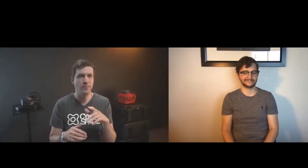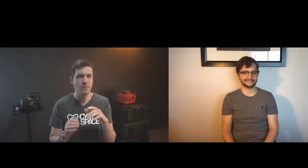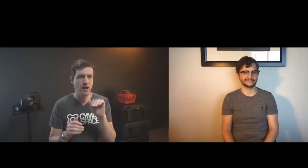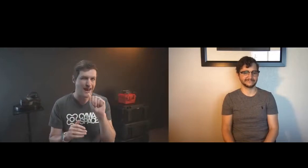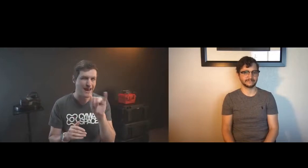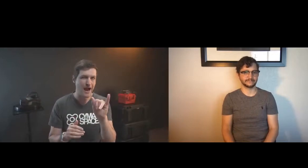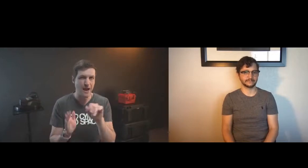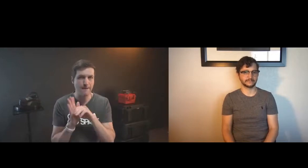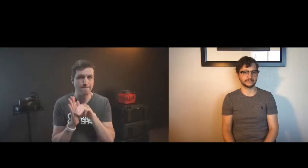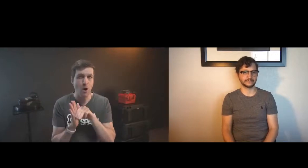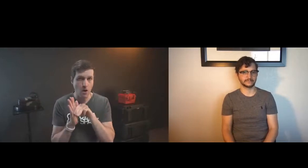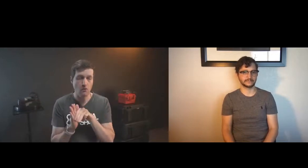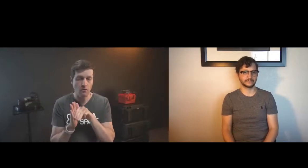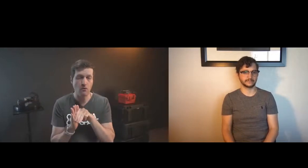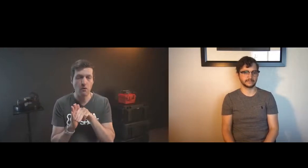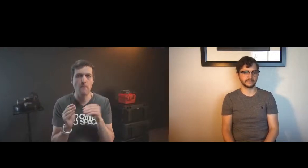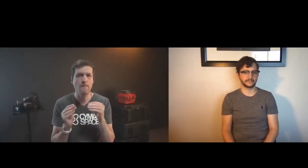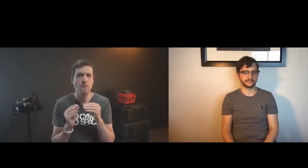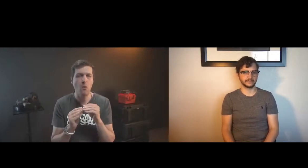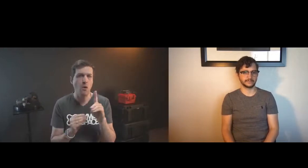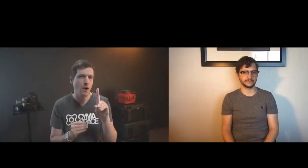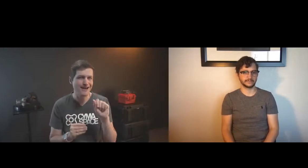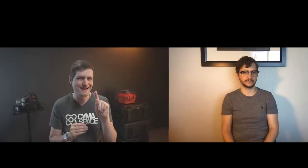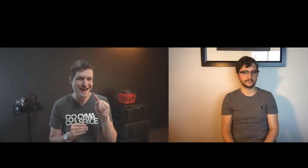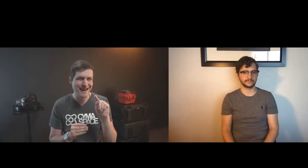question with these wrist devices